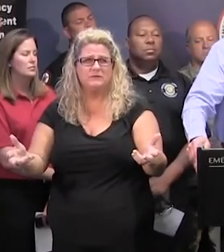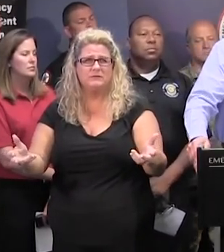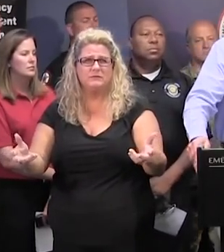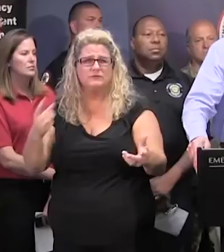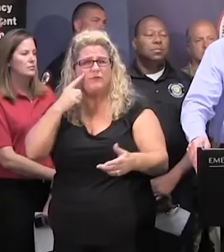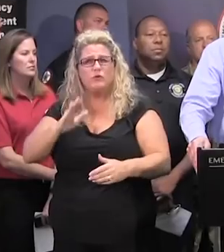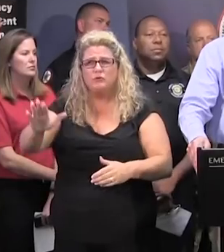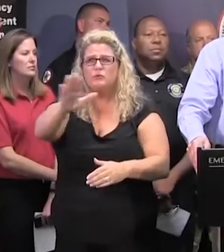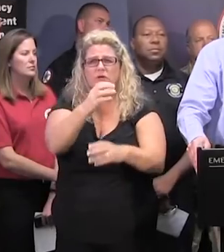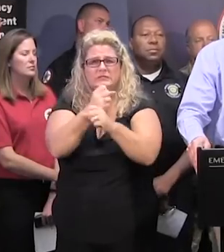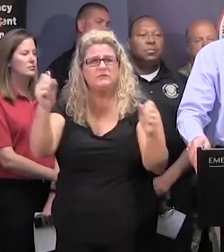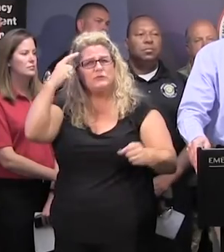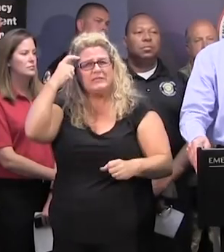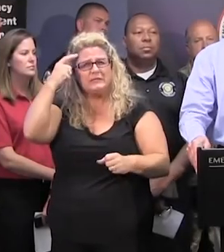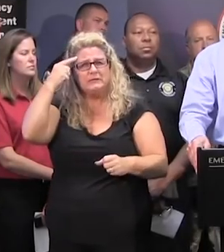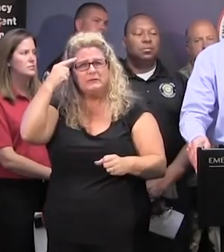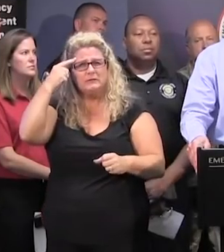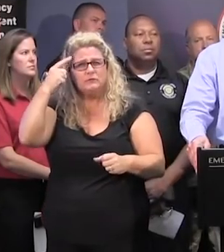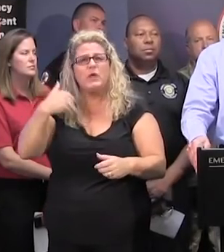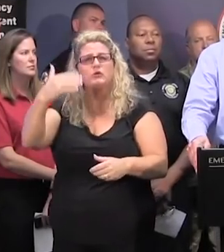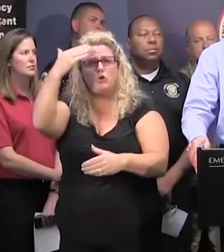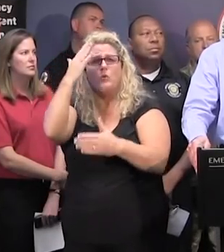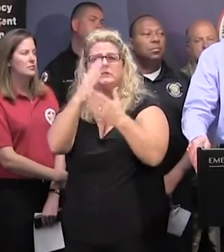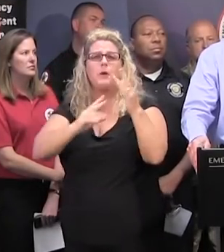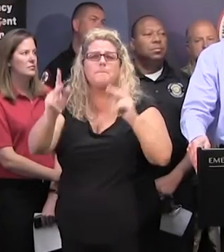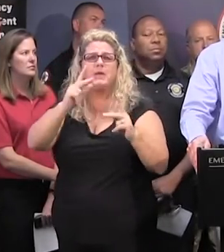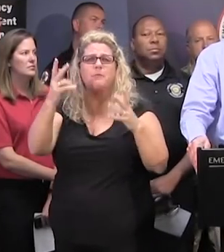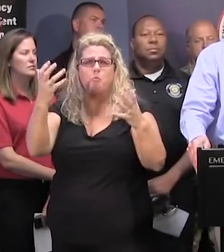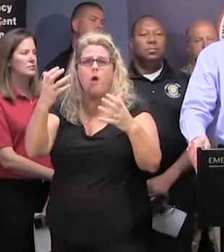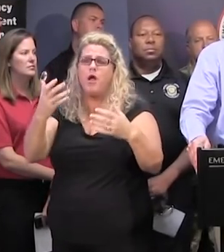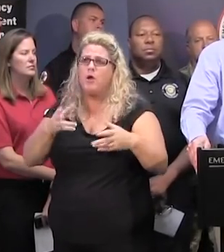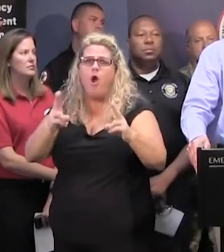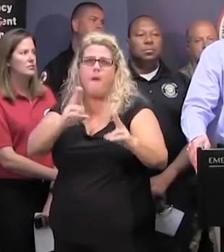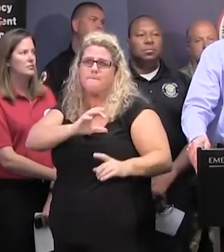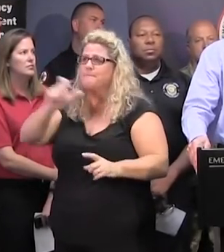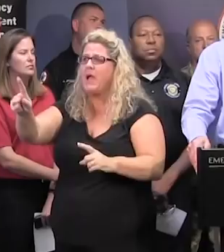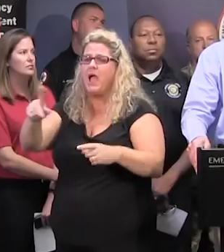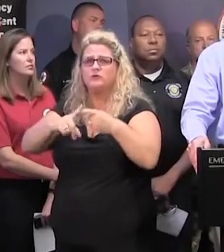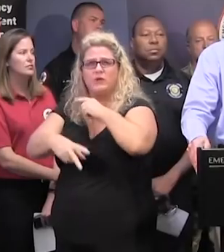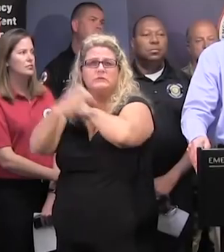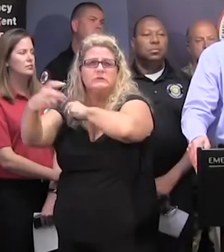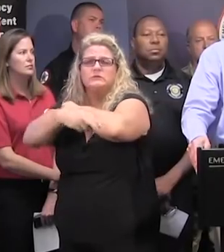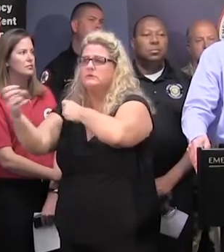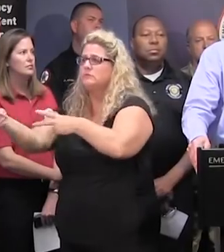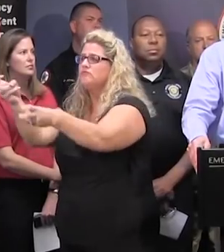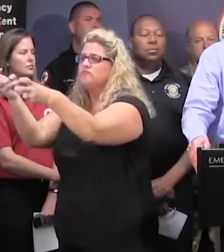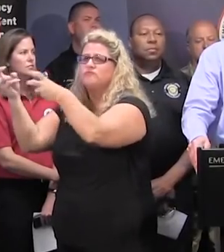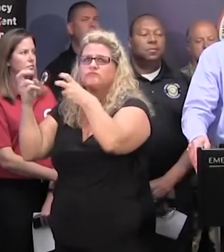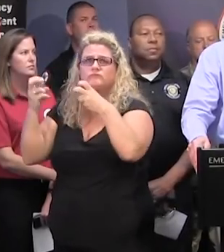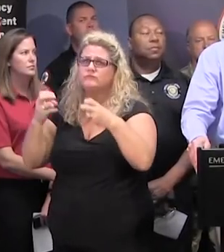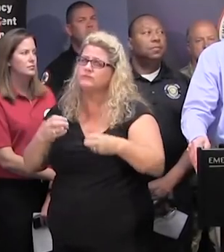well aware of the tendency of some people to want to get in early and loot. There are thieves all over the place.